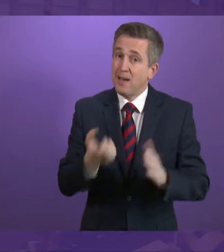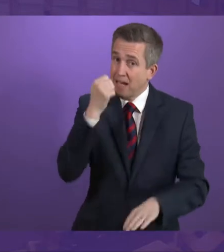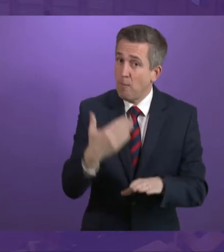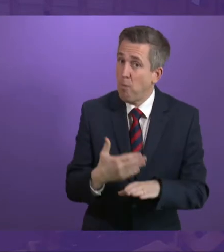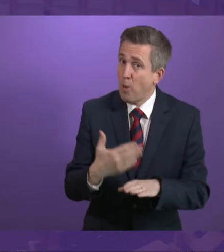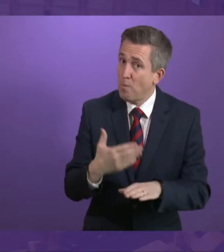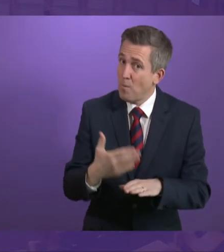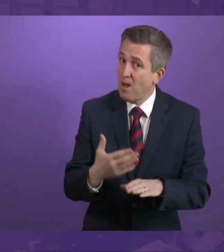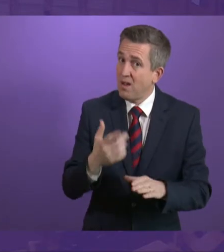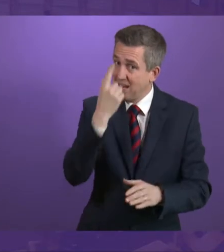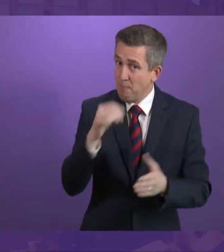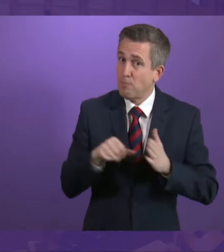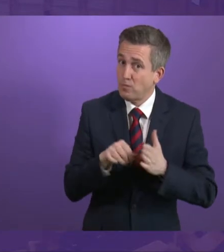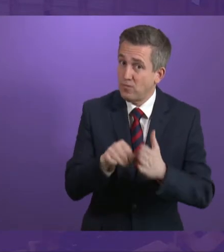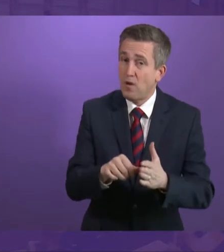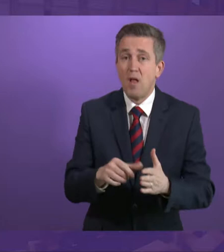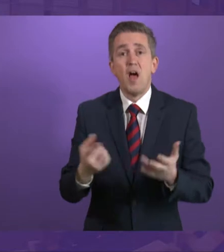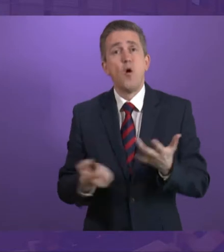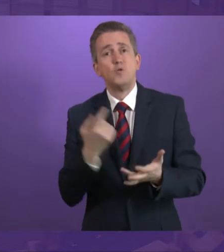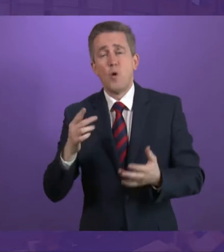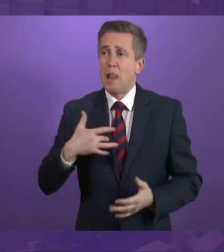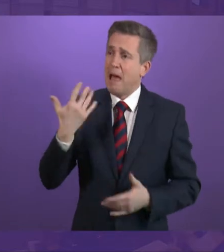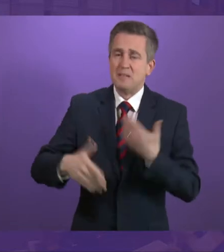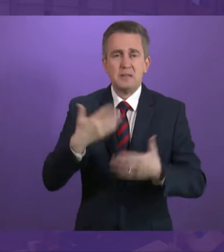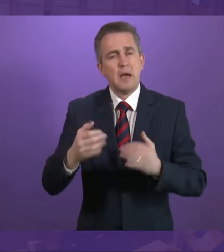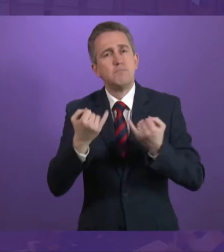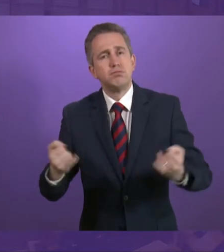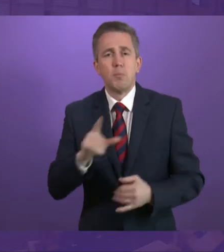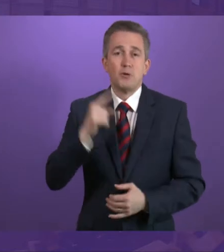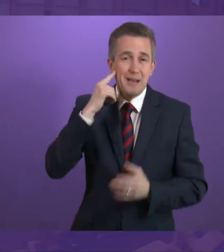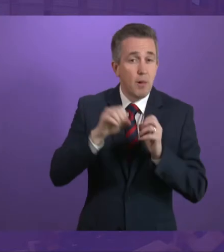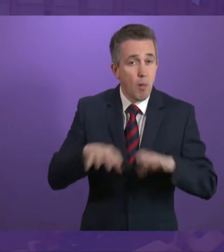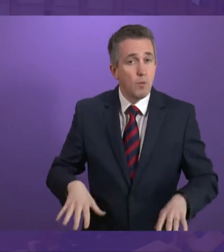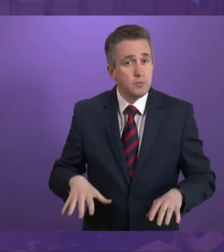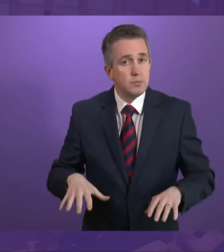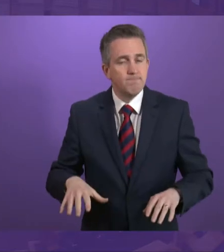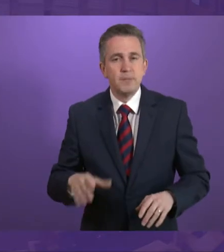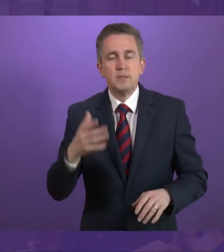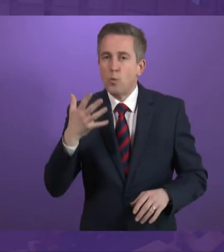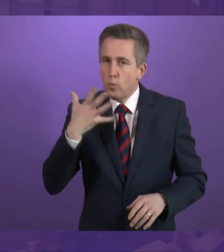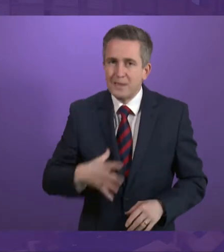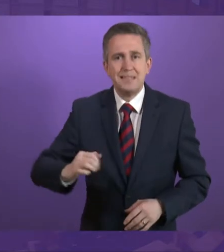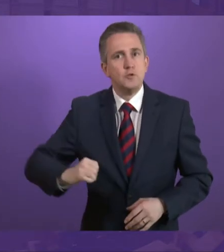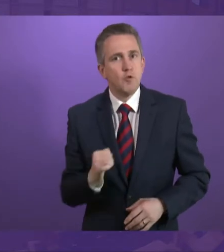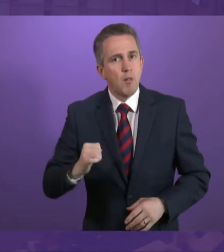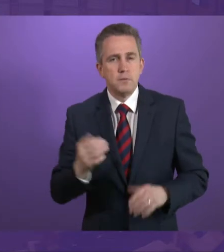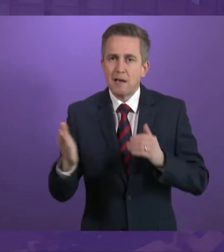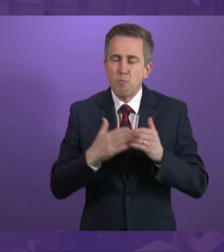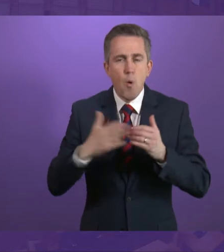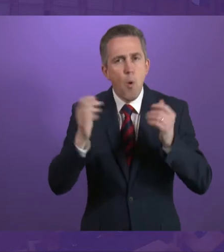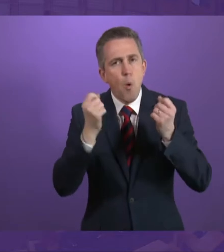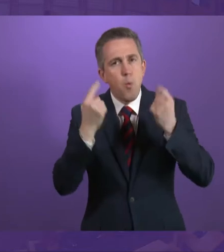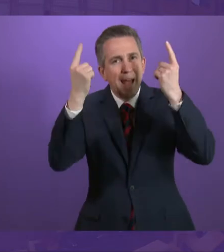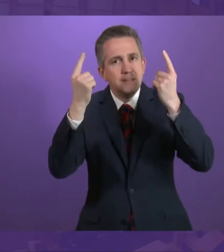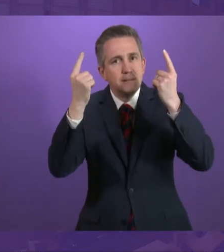enjoying a normal lifestyle. Therefore, it is only right that you work to create much more awareness of how well and at